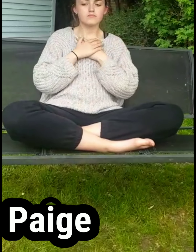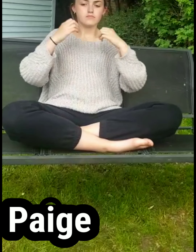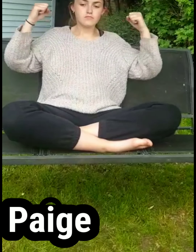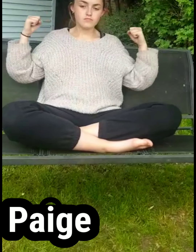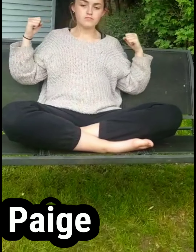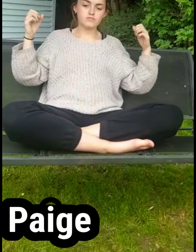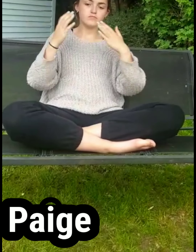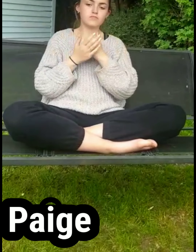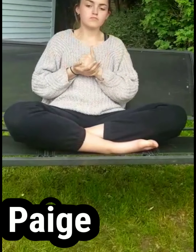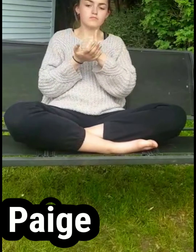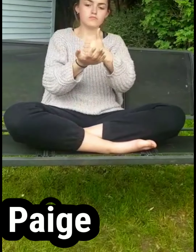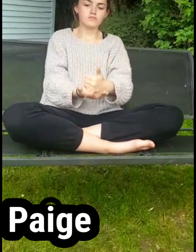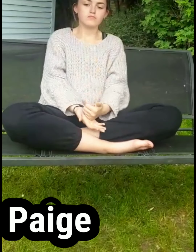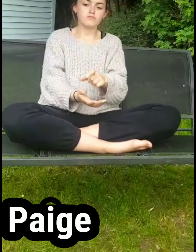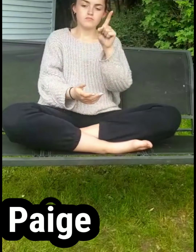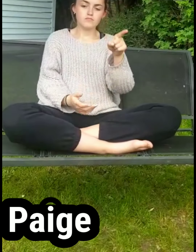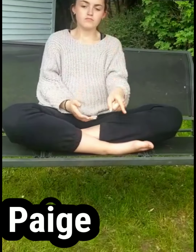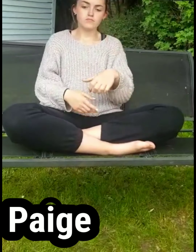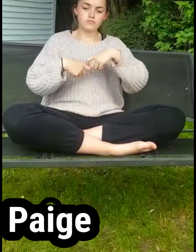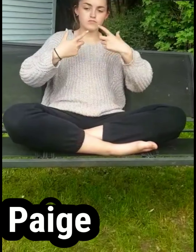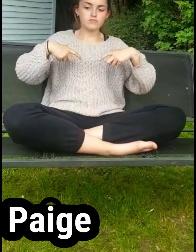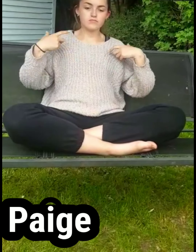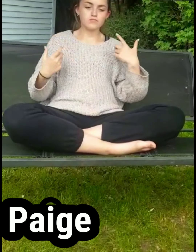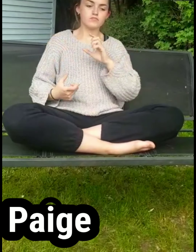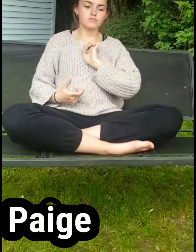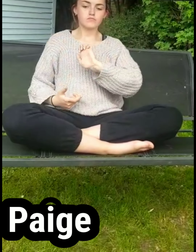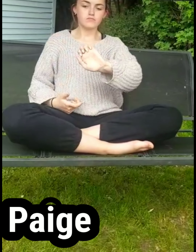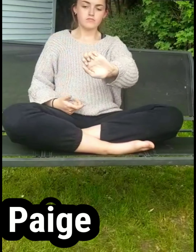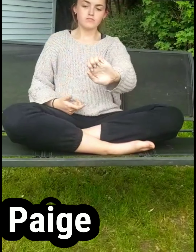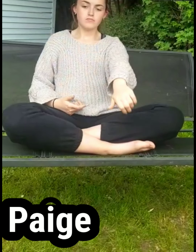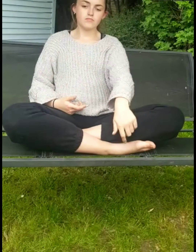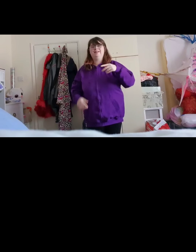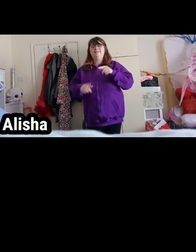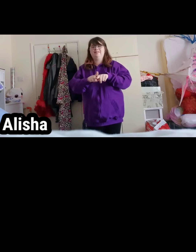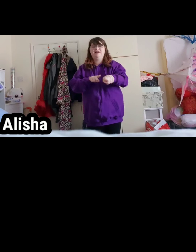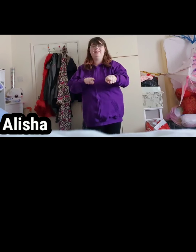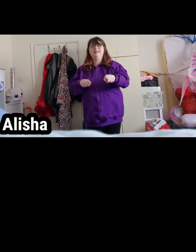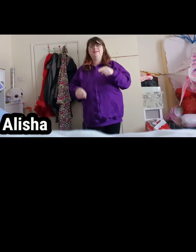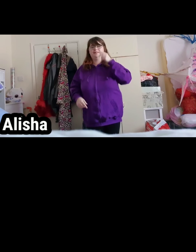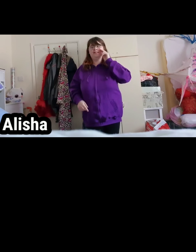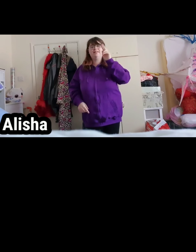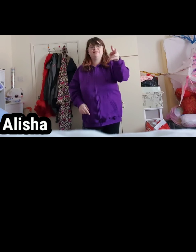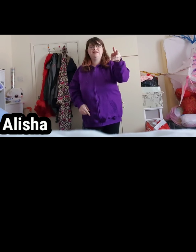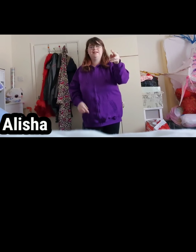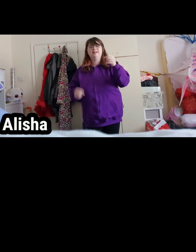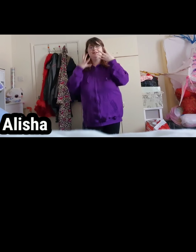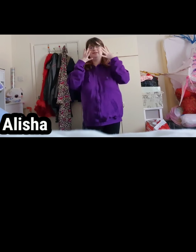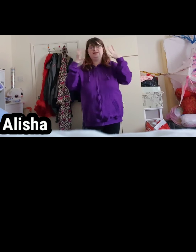strong, it only cares for joyful giving If we try, we shall see,